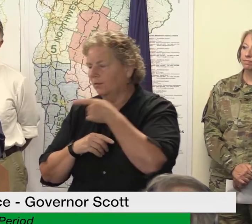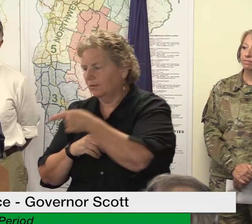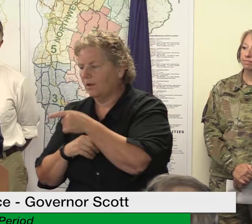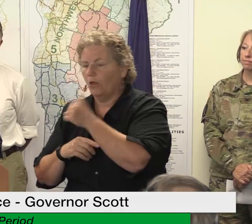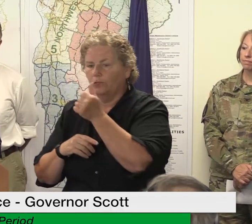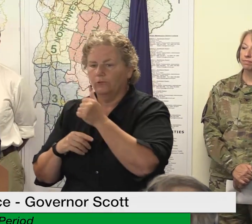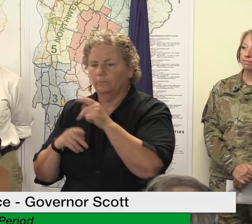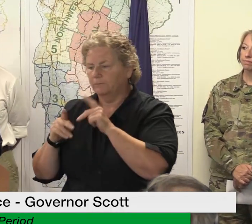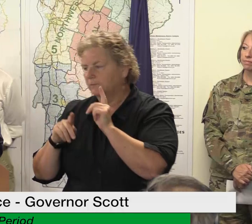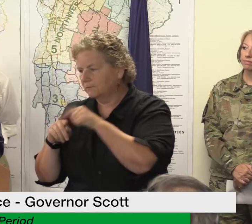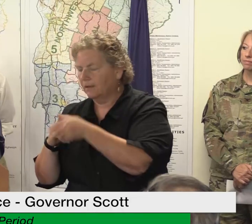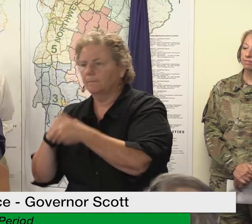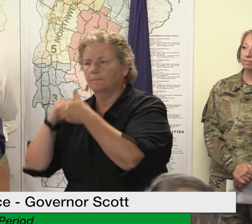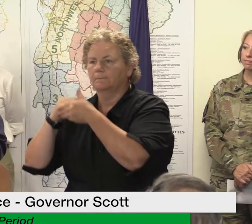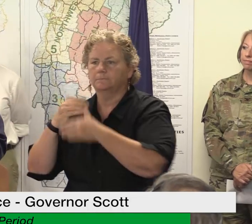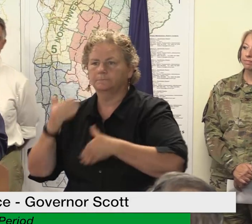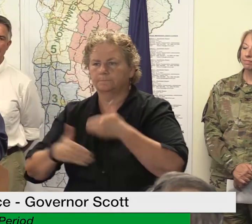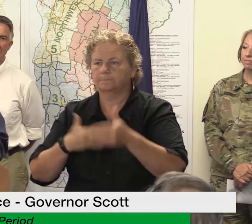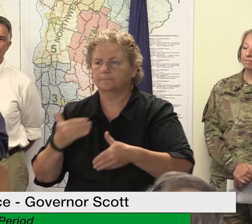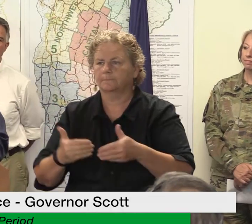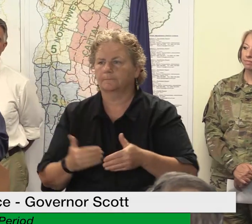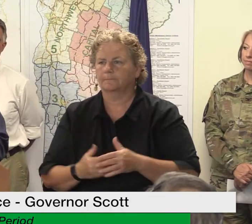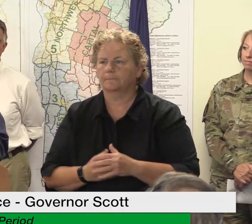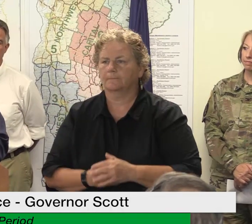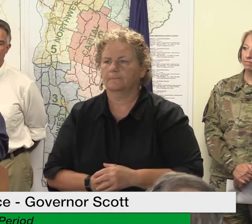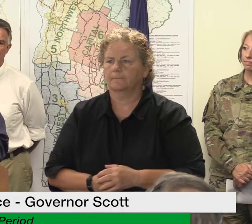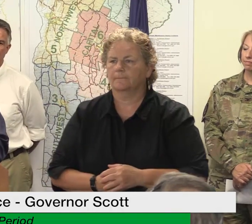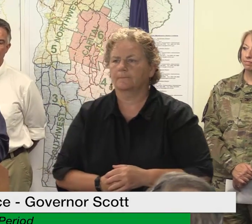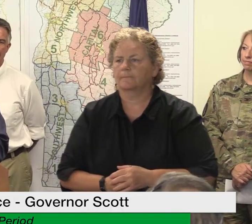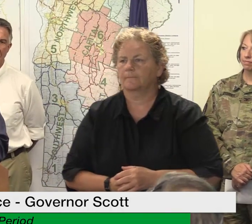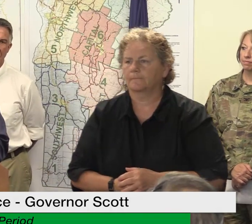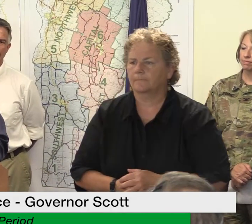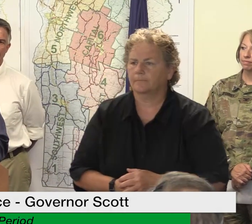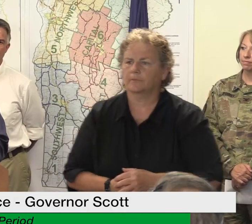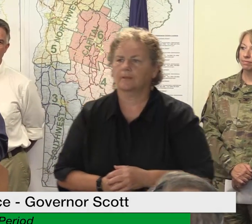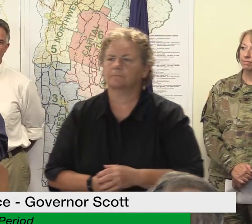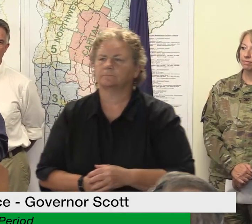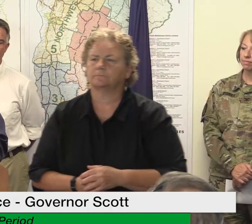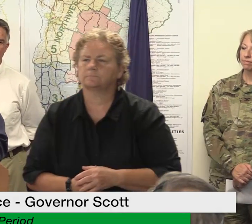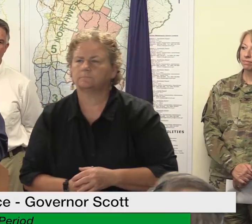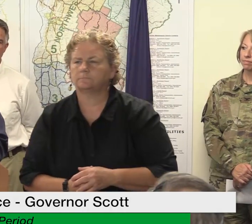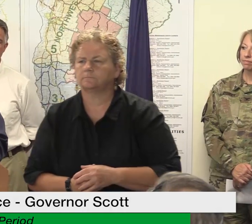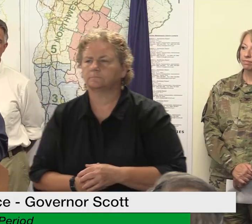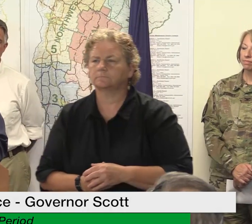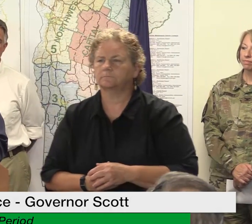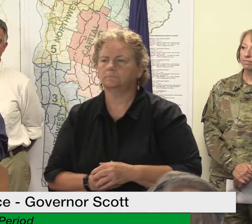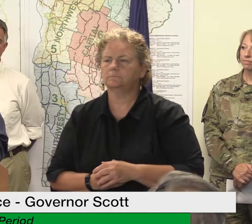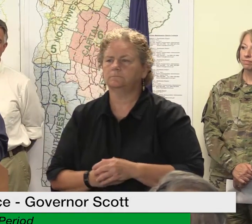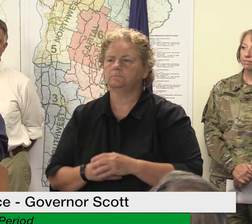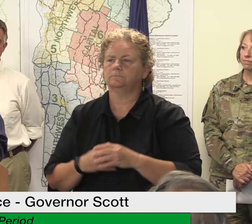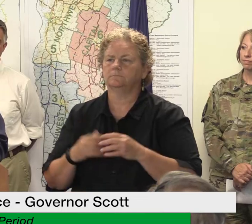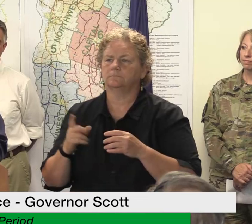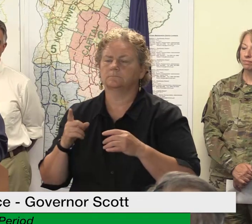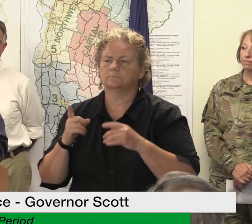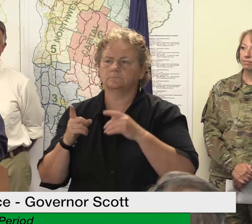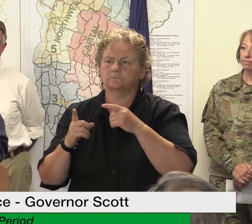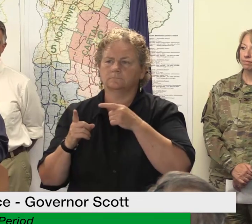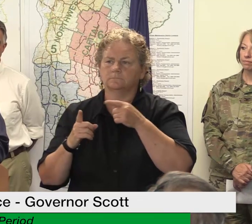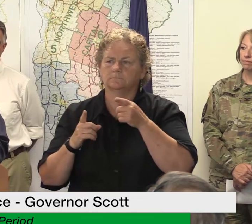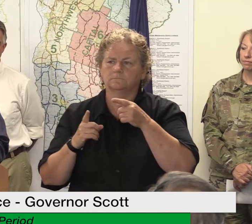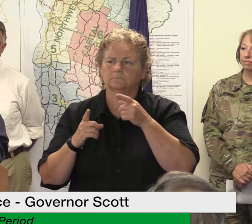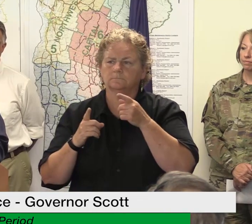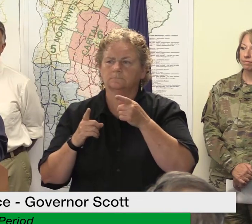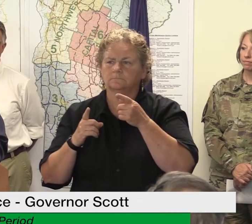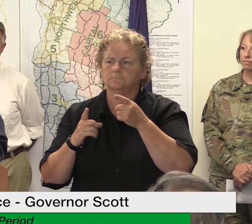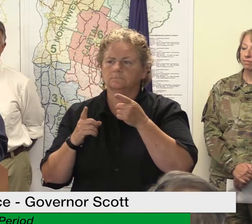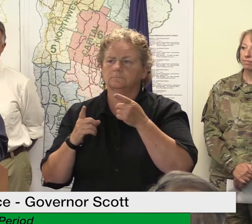much like they did in caledonia as well as in orange as soon as you know those are declared it's an automatic process